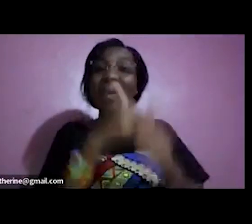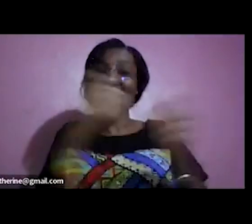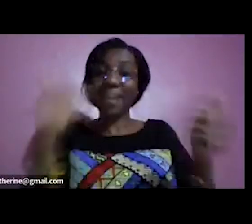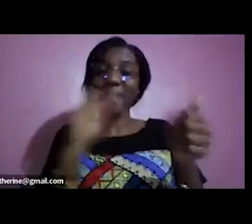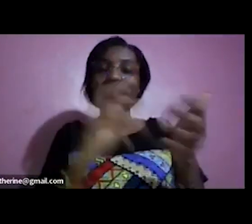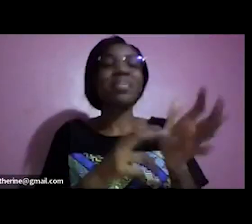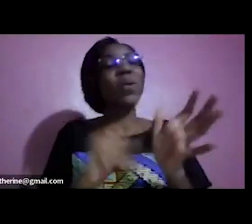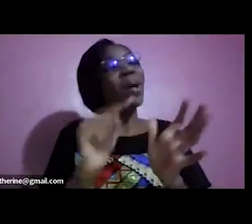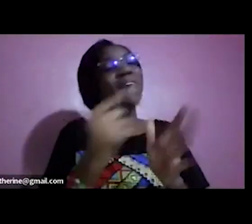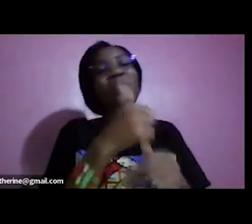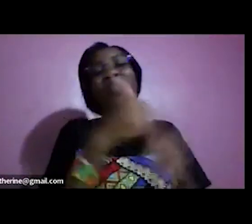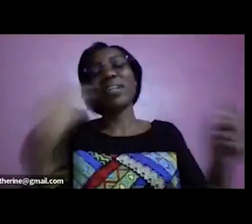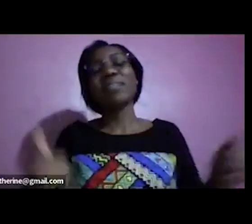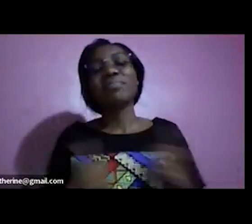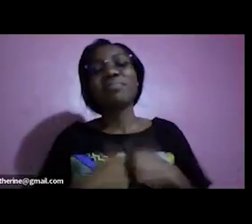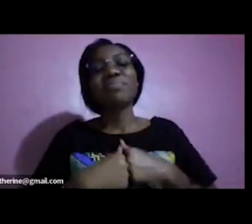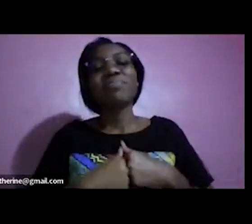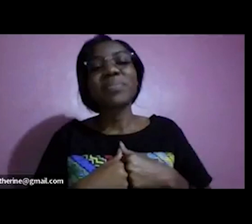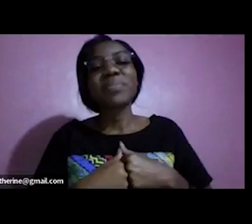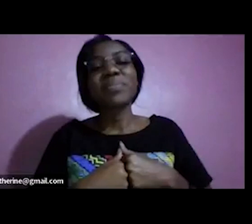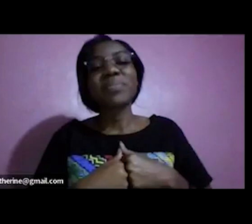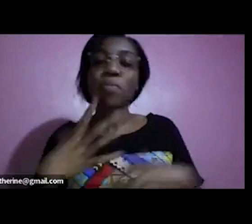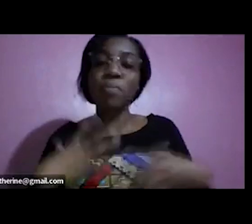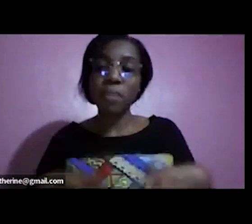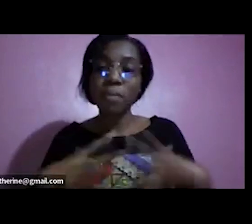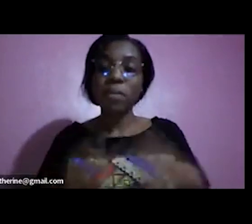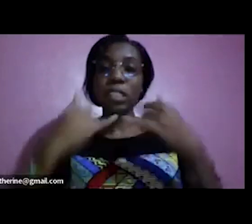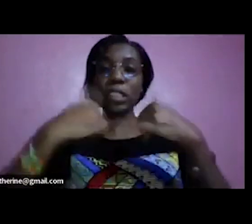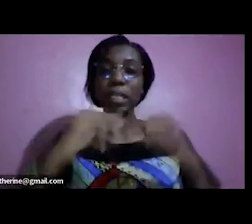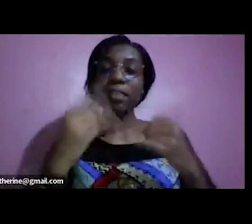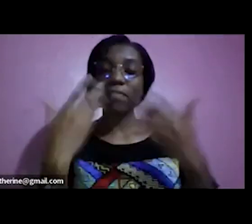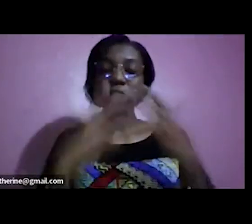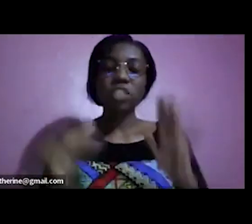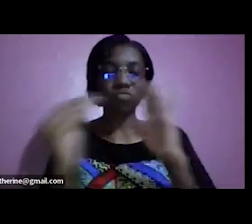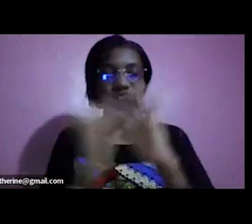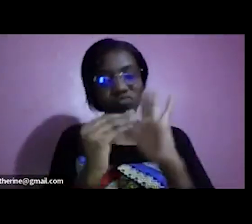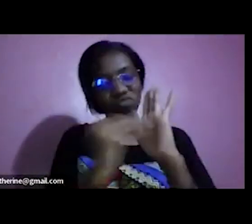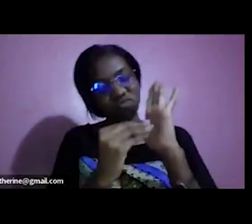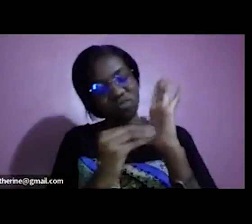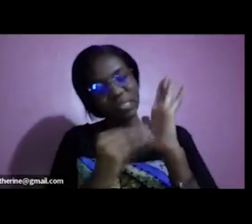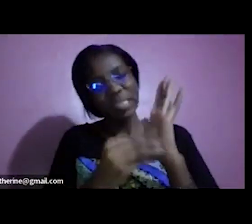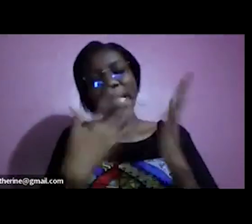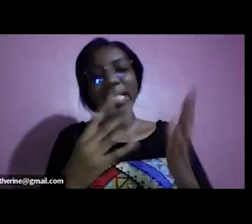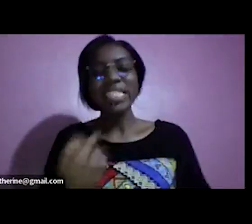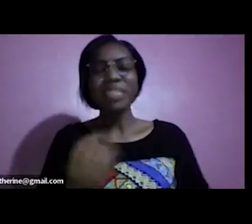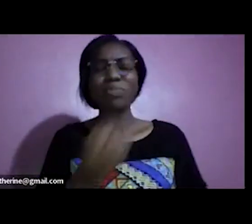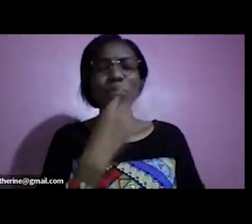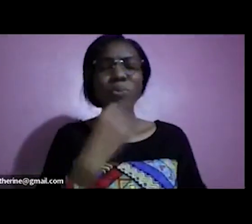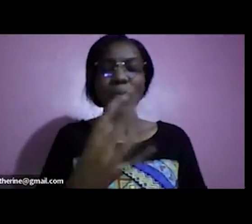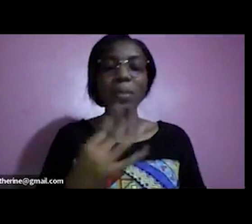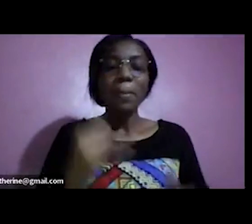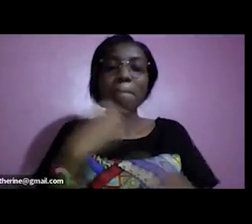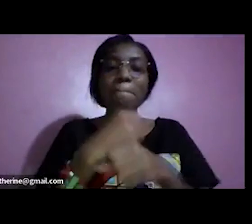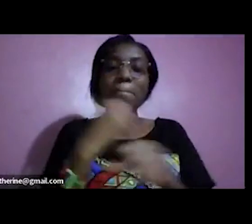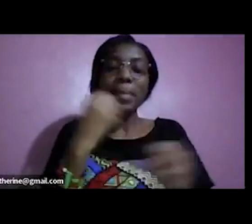not living beyond your means so uh people have tried to put all the cute things around it they have tried to make it look the king in